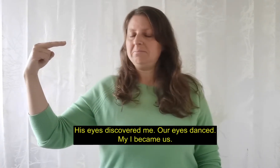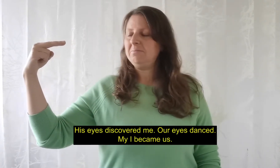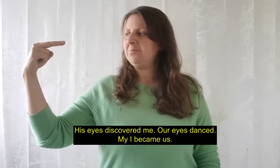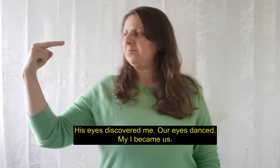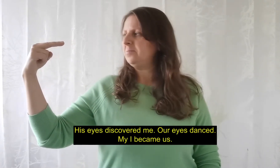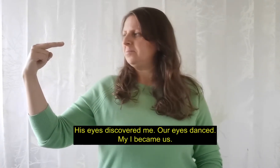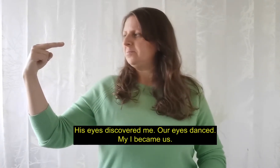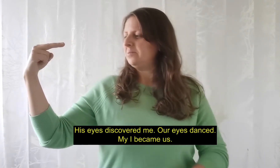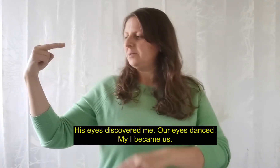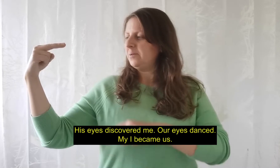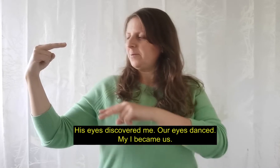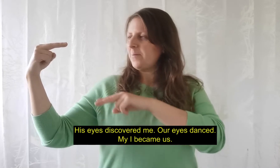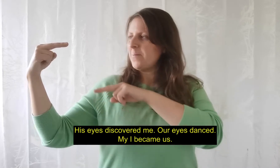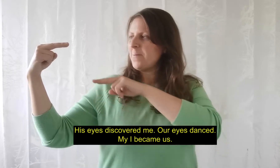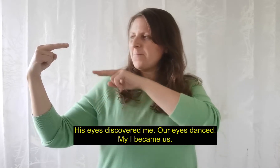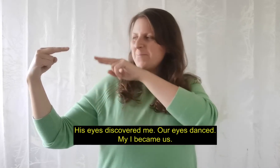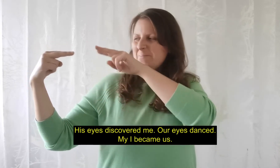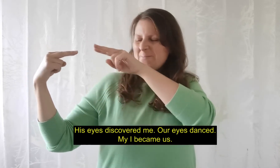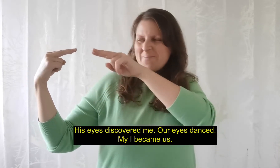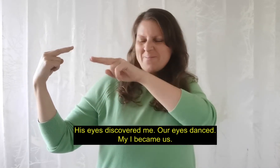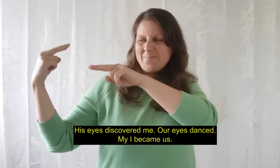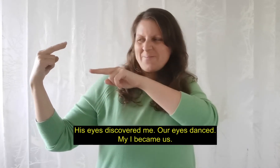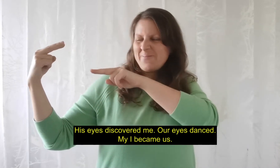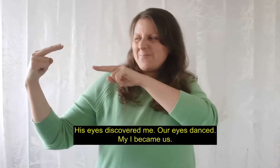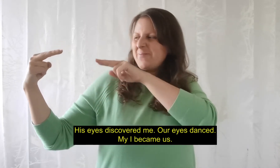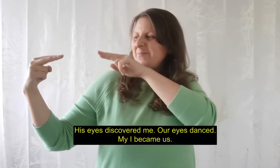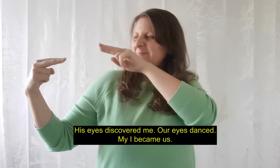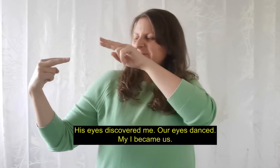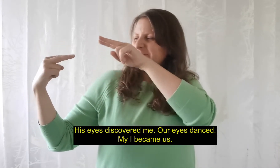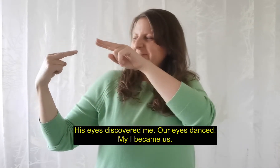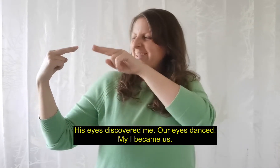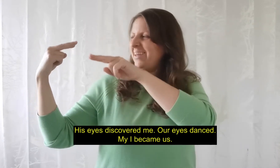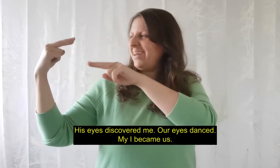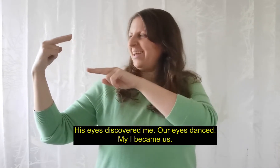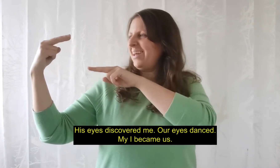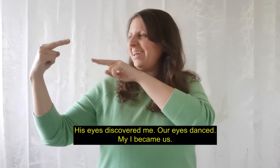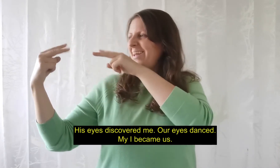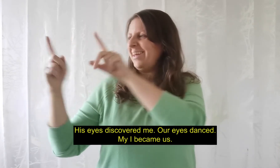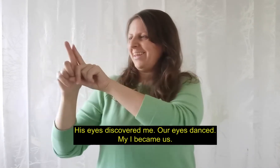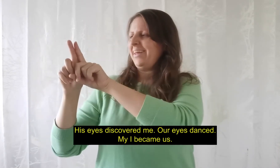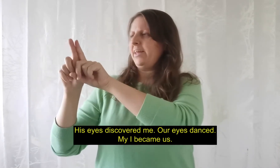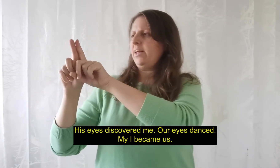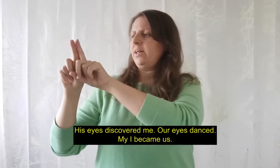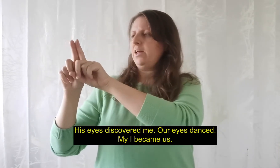eyes danced, my I became us